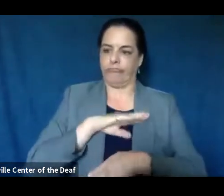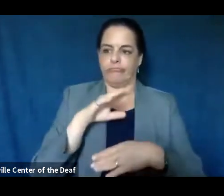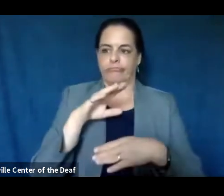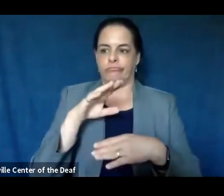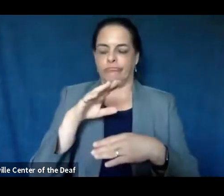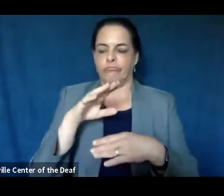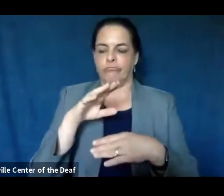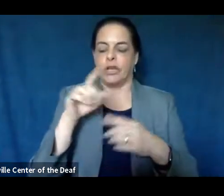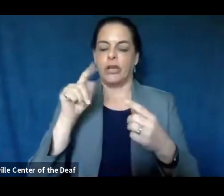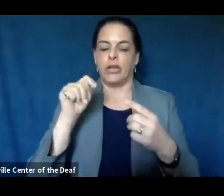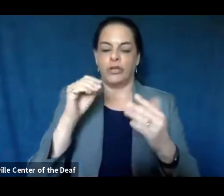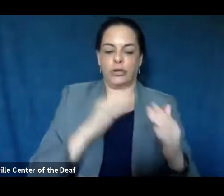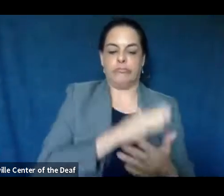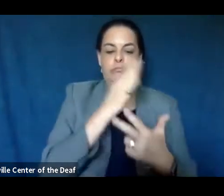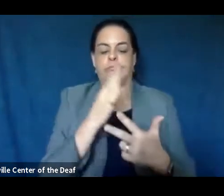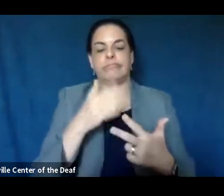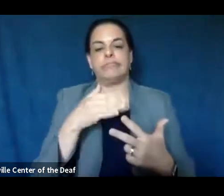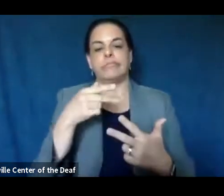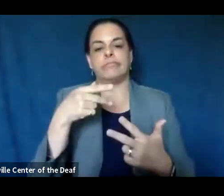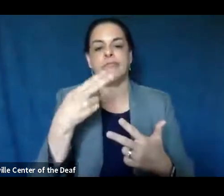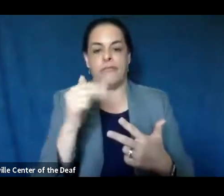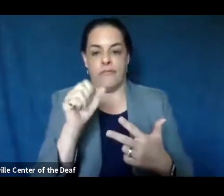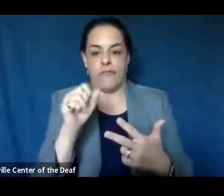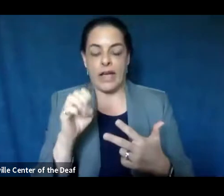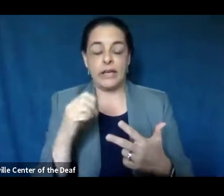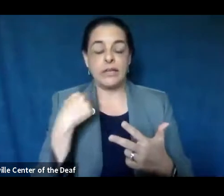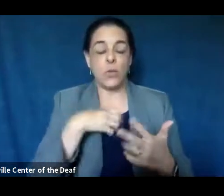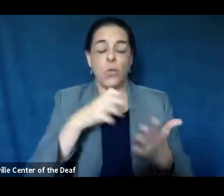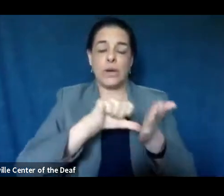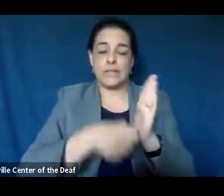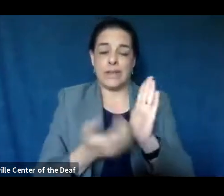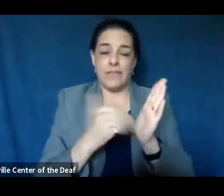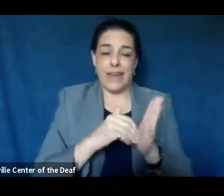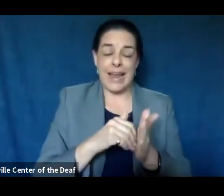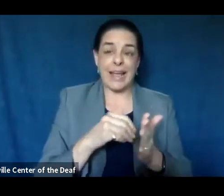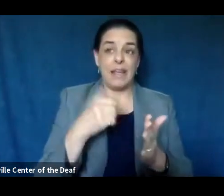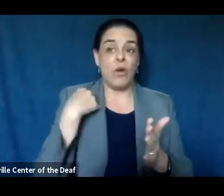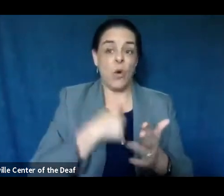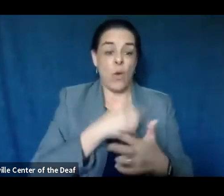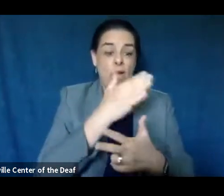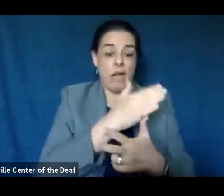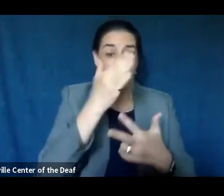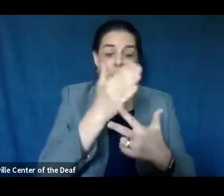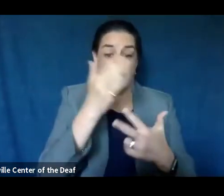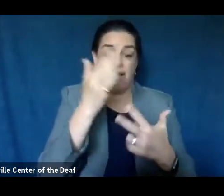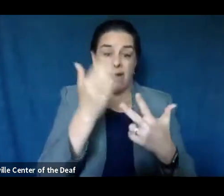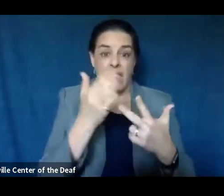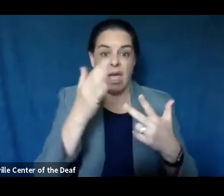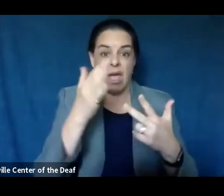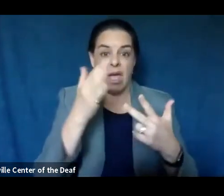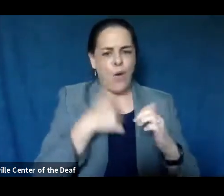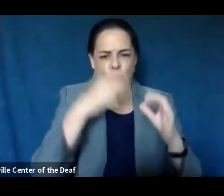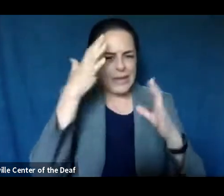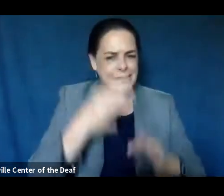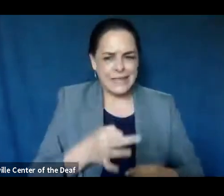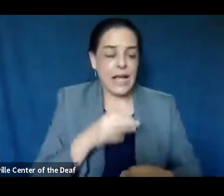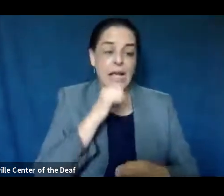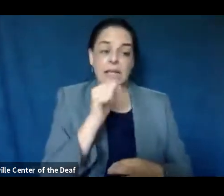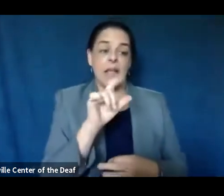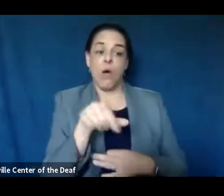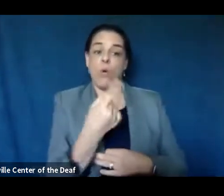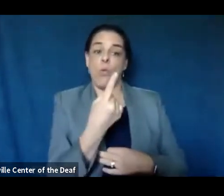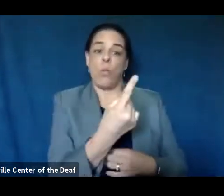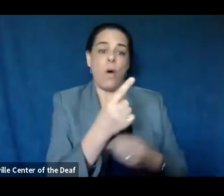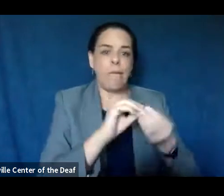We want to stress again that decisions to move from one phase to the next aren't based on just one number or figure.